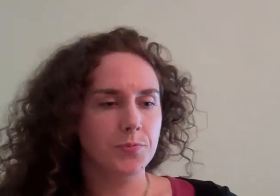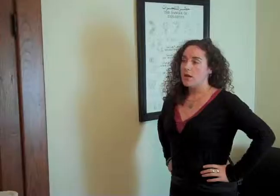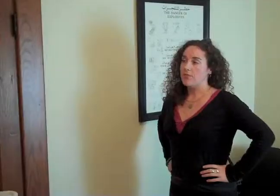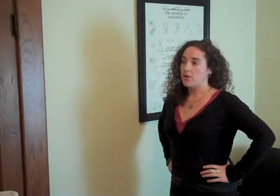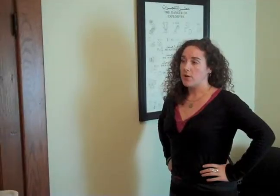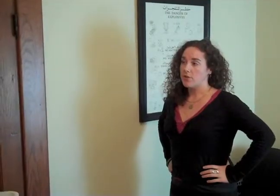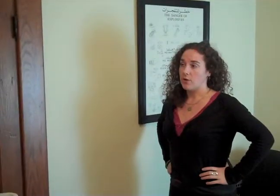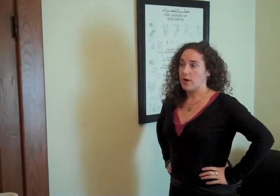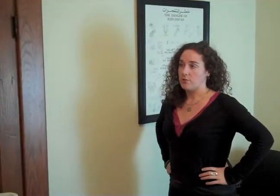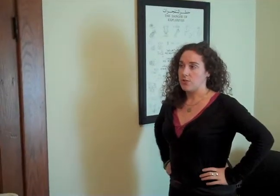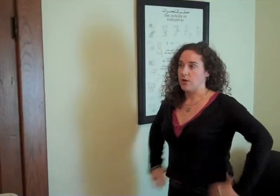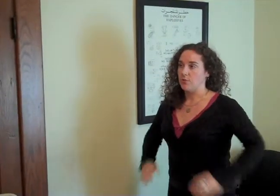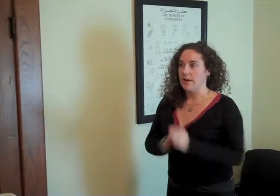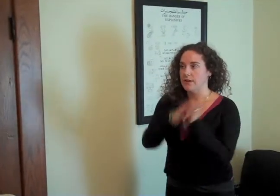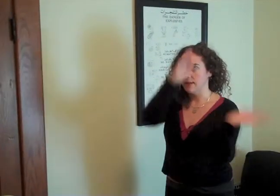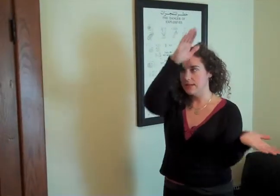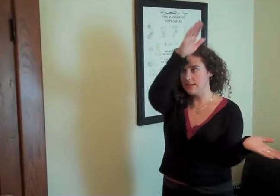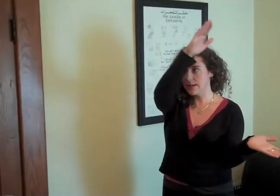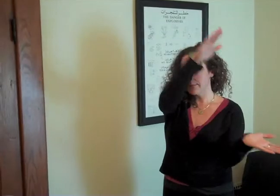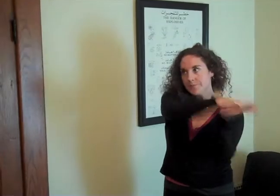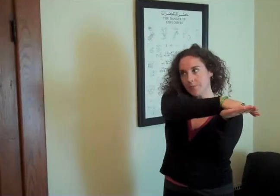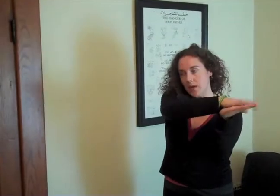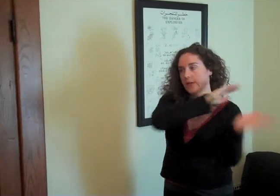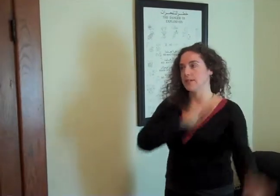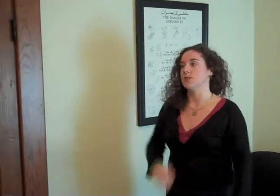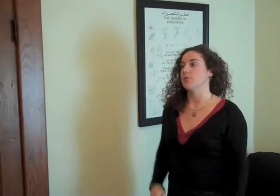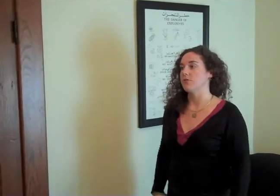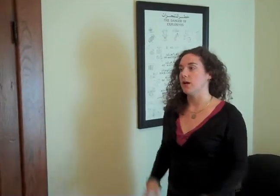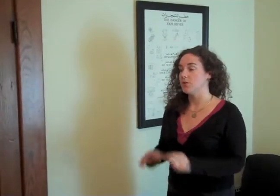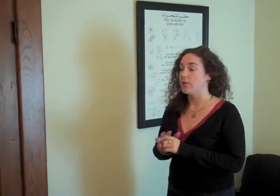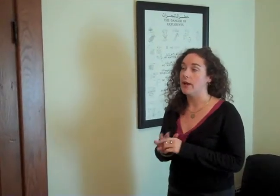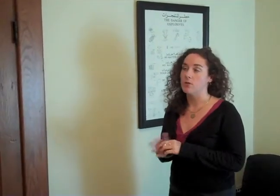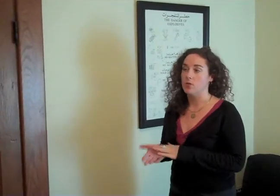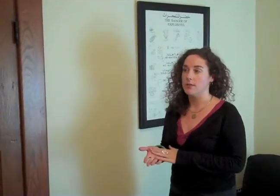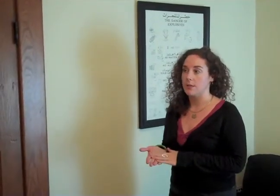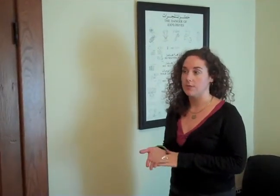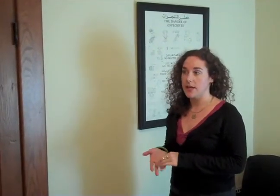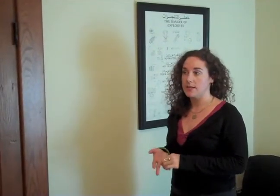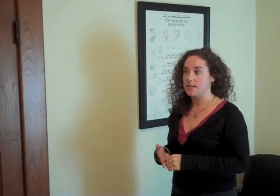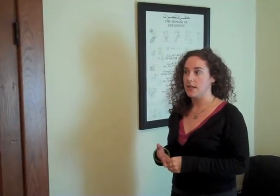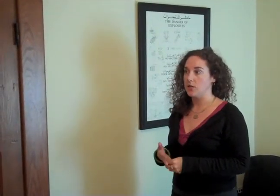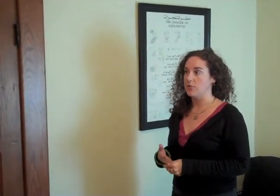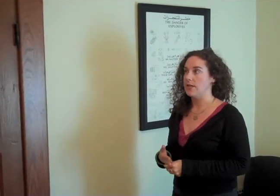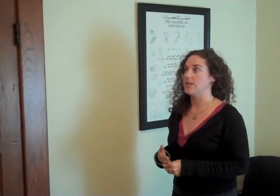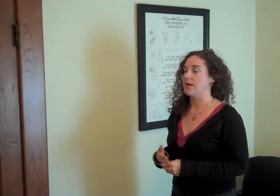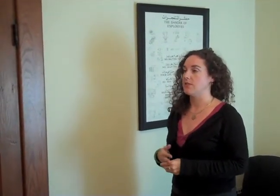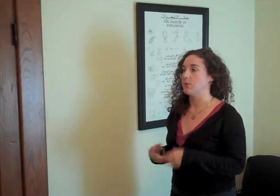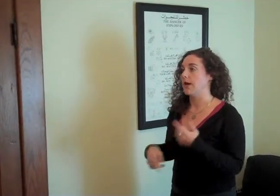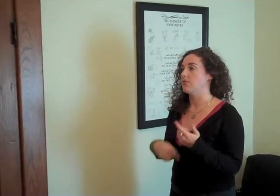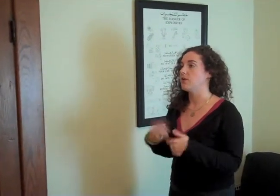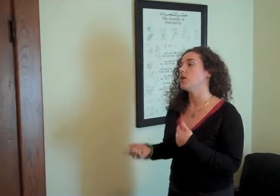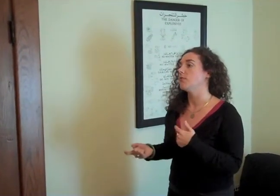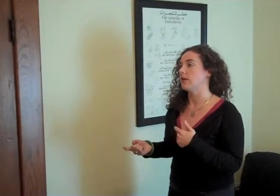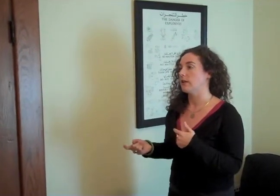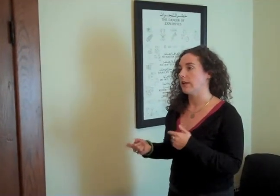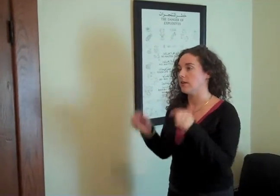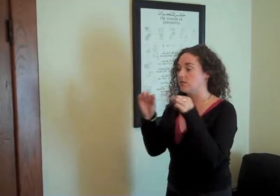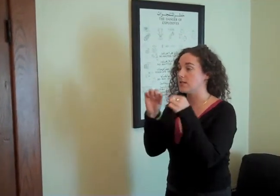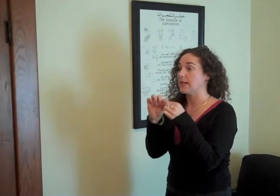If you're wondering what I was doing when I did the this thing, that's because when you've got two cameras rolling simultaneously you need to have some kind of cue that will allow you to sync